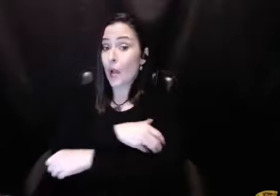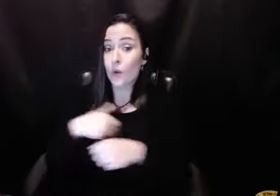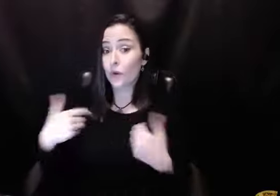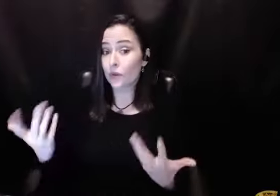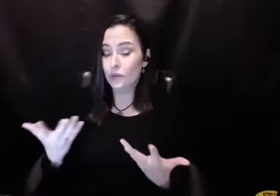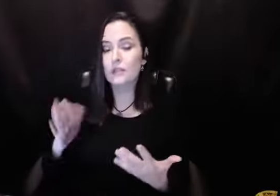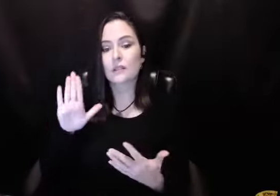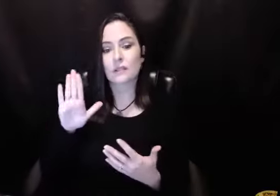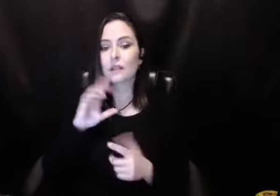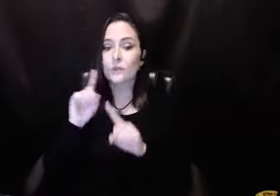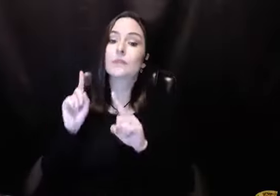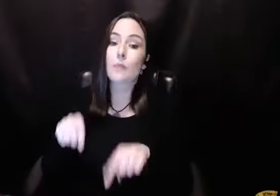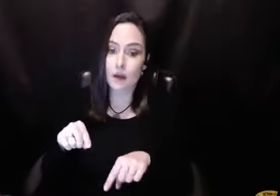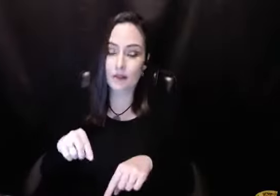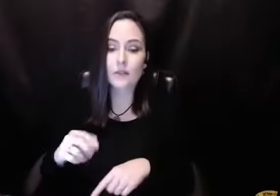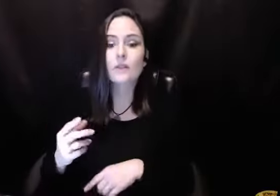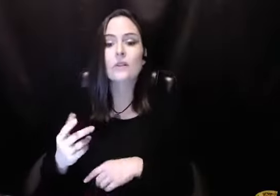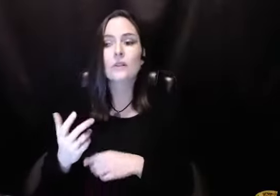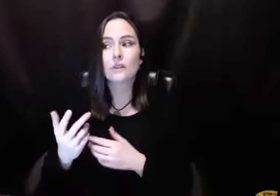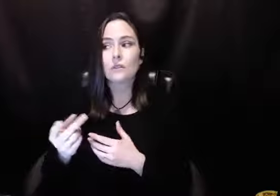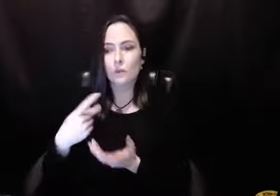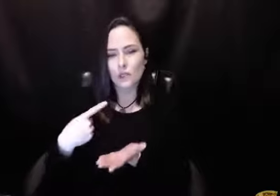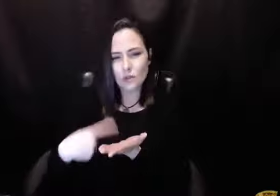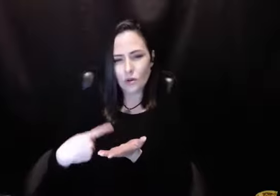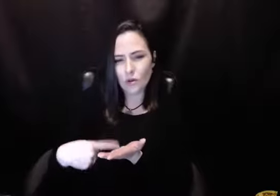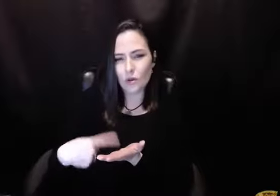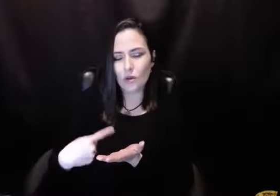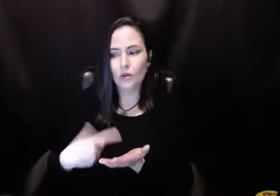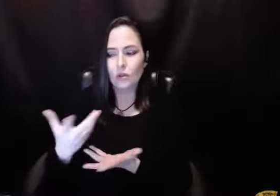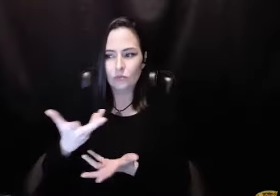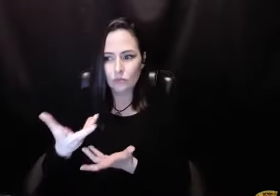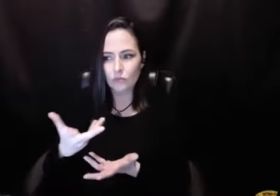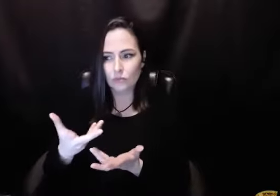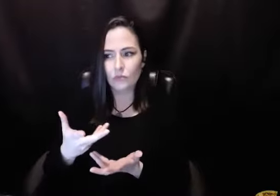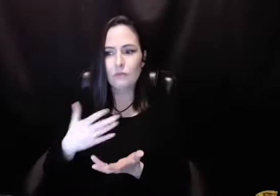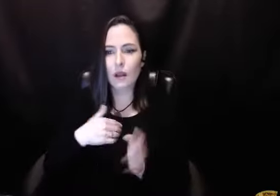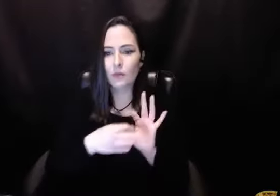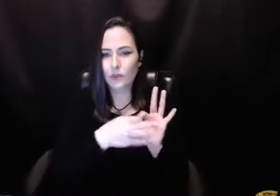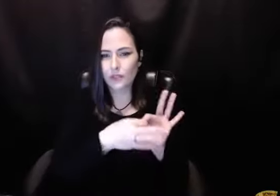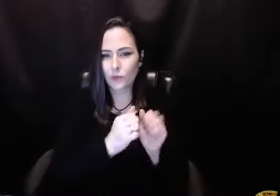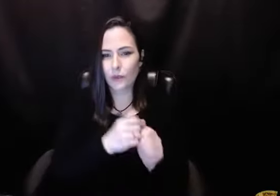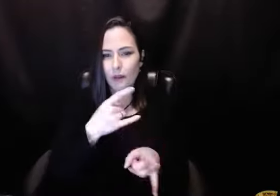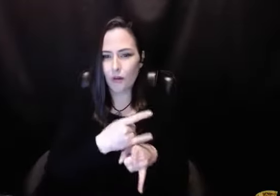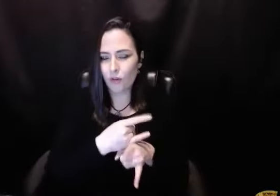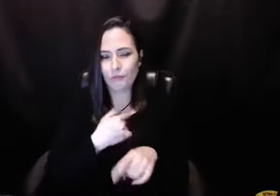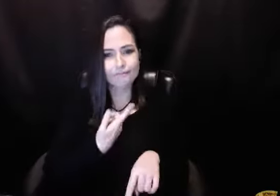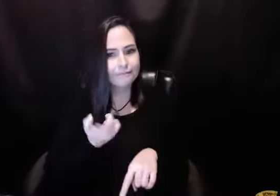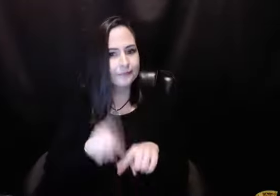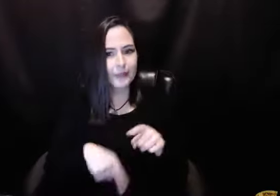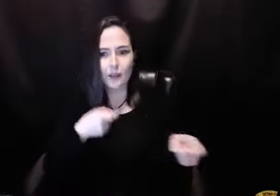But the power of it was in the response. So we kind of talk about it. Kind of